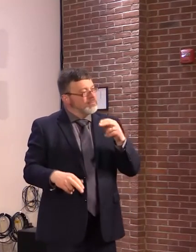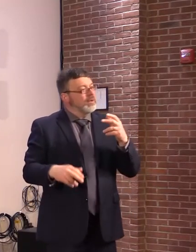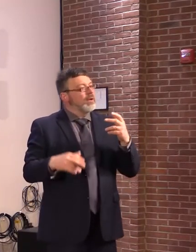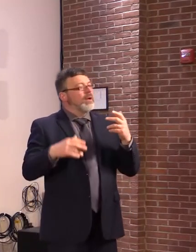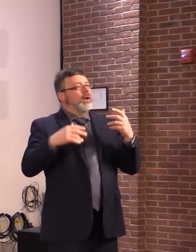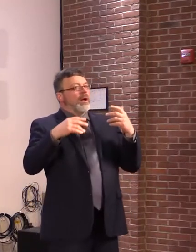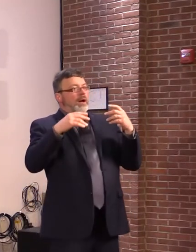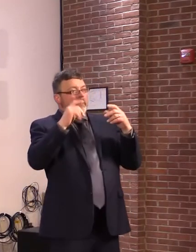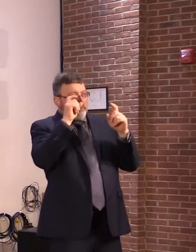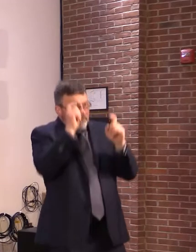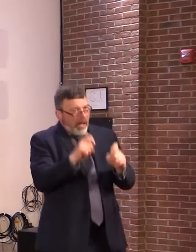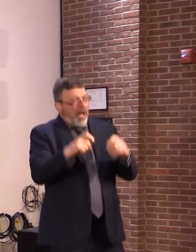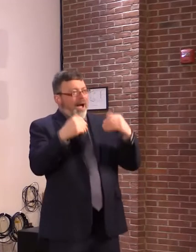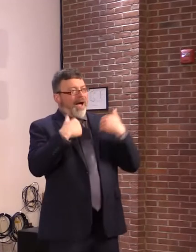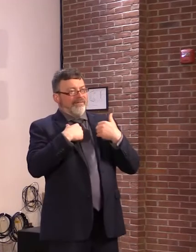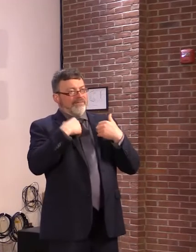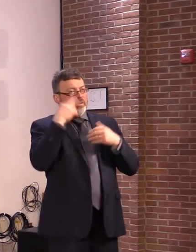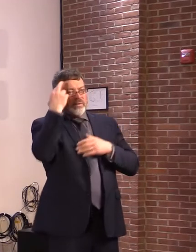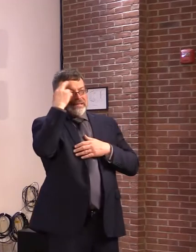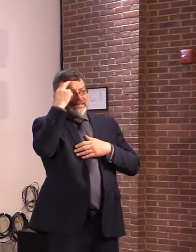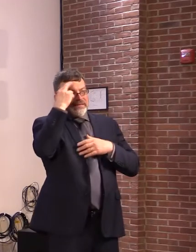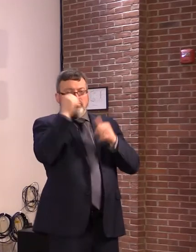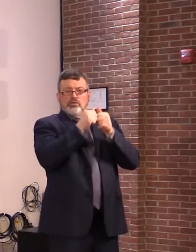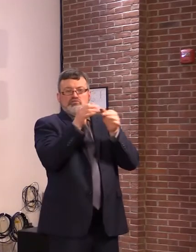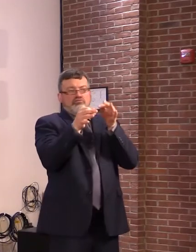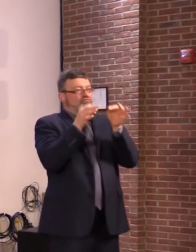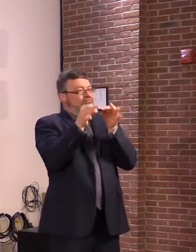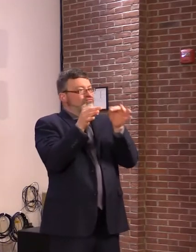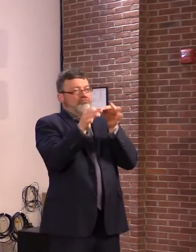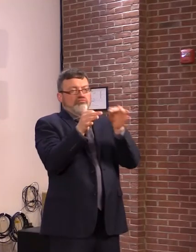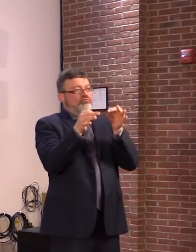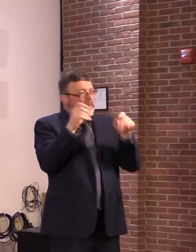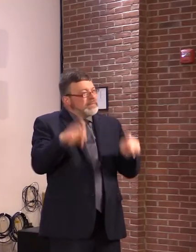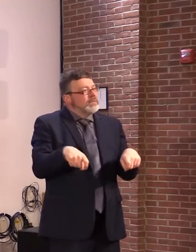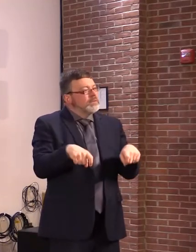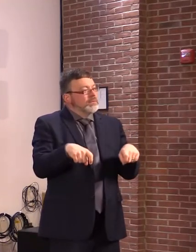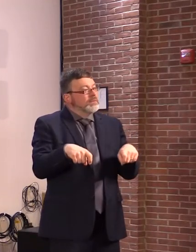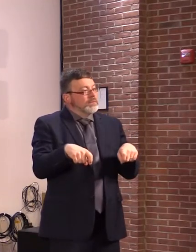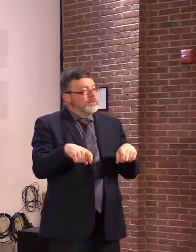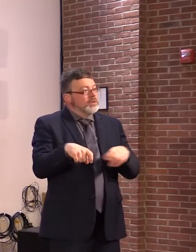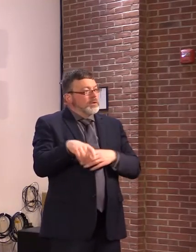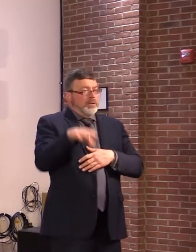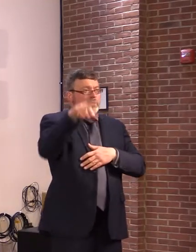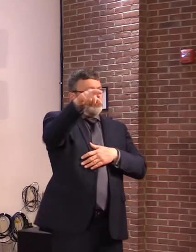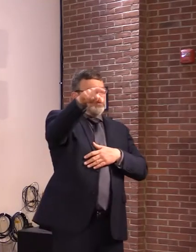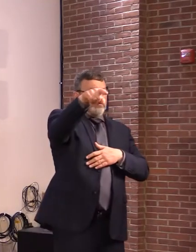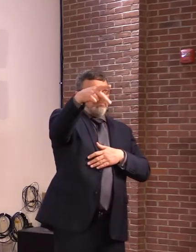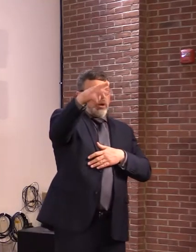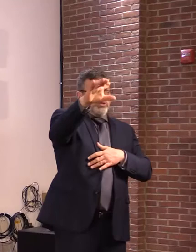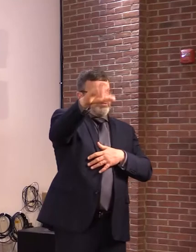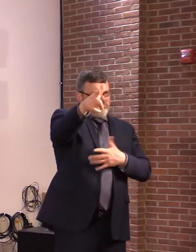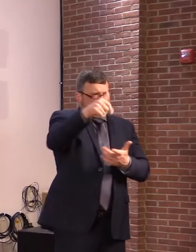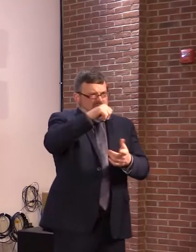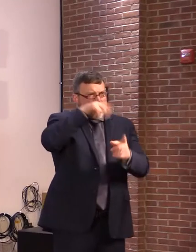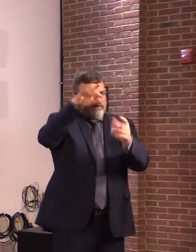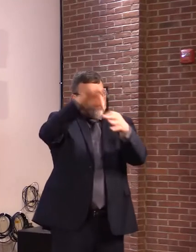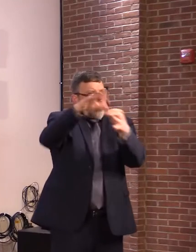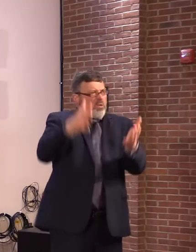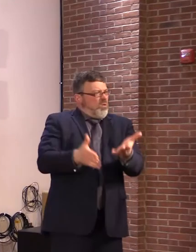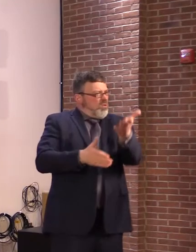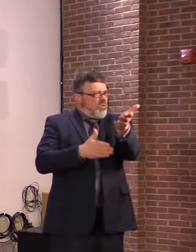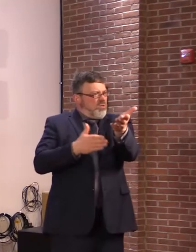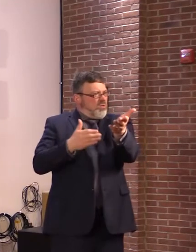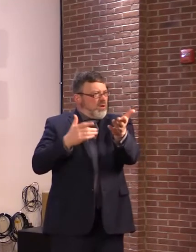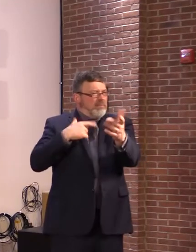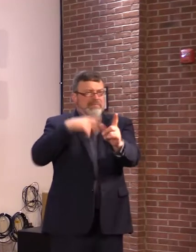that we're not, the PUC doesn't, they're an unelected body. They're not going to hear from their constituents.